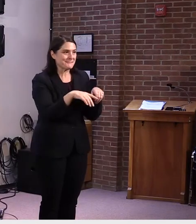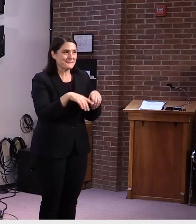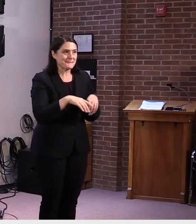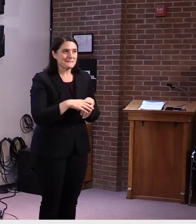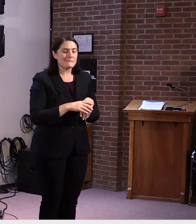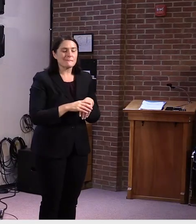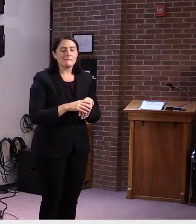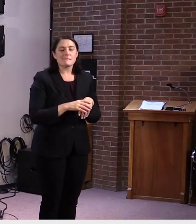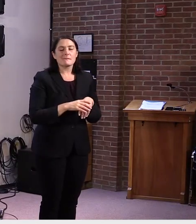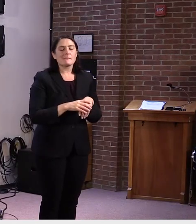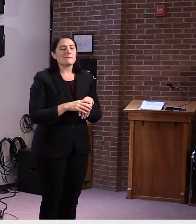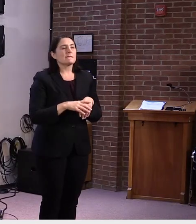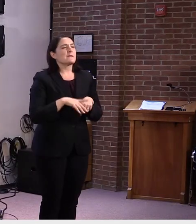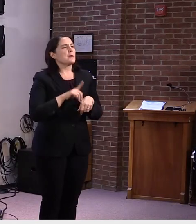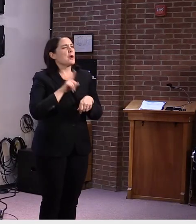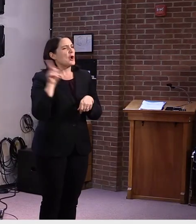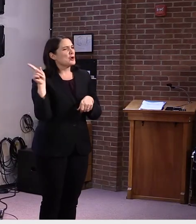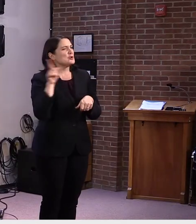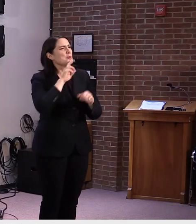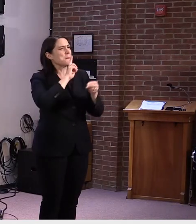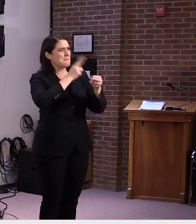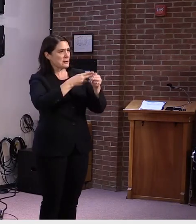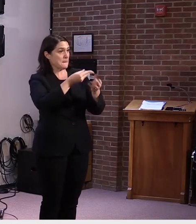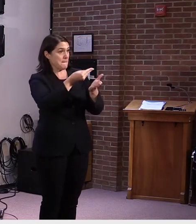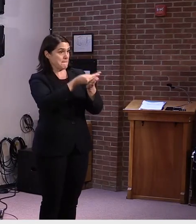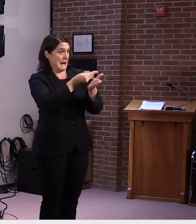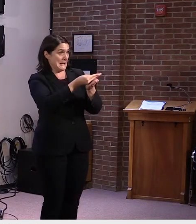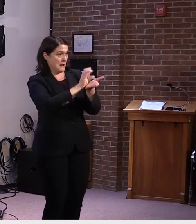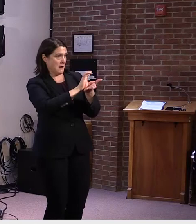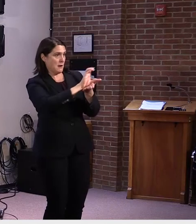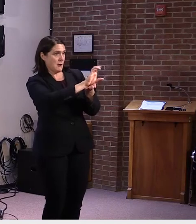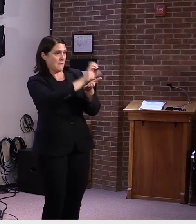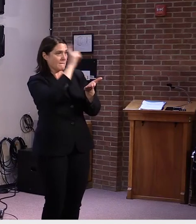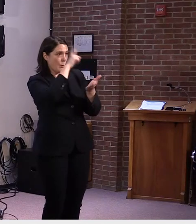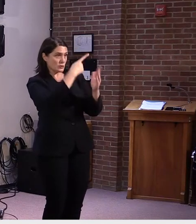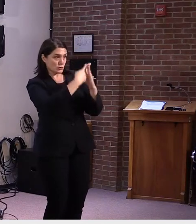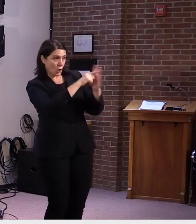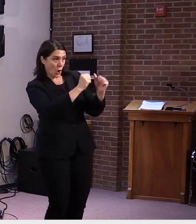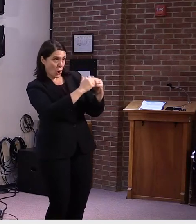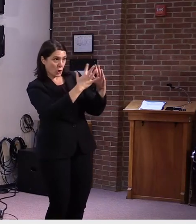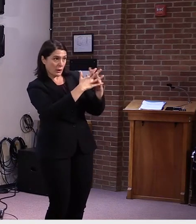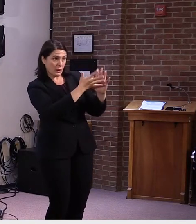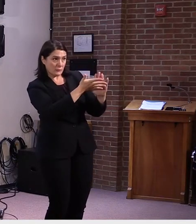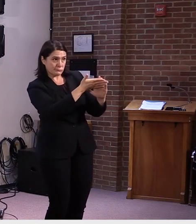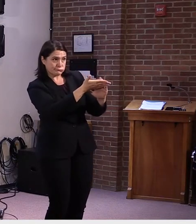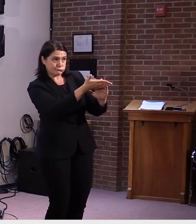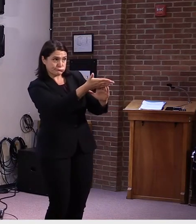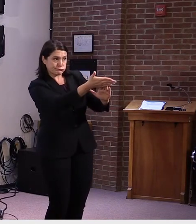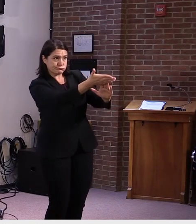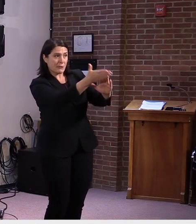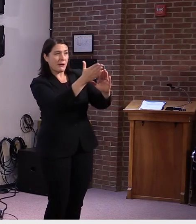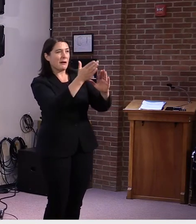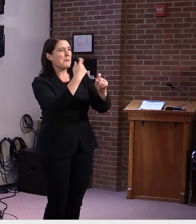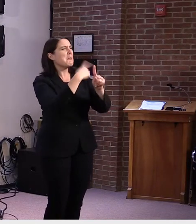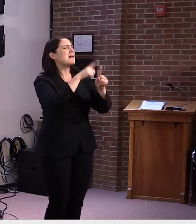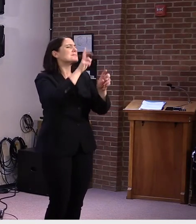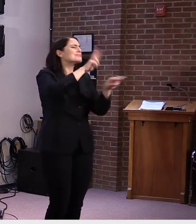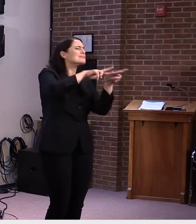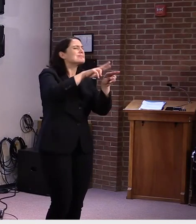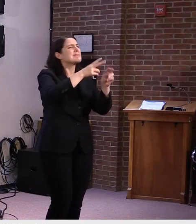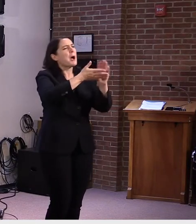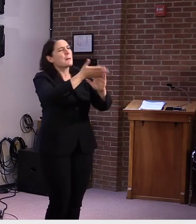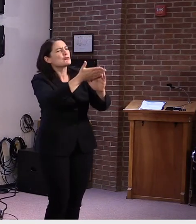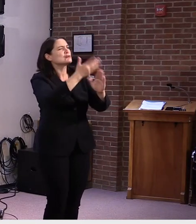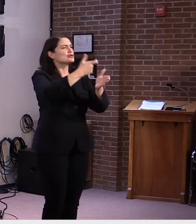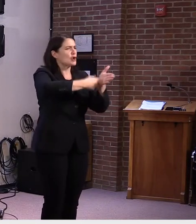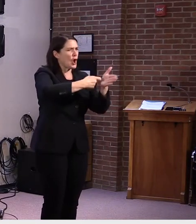that money would be provided for startup and operational costs. Now, would parents also pay for these spots